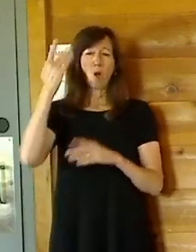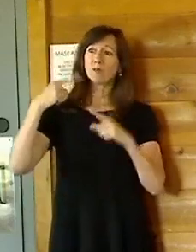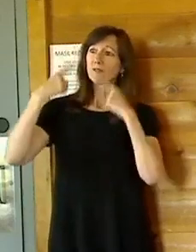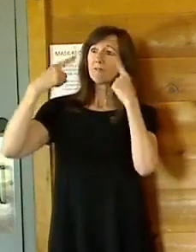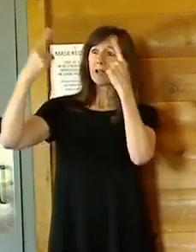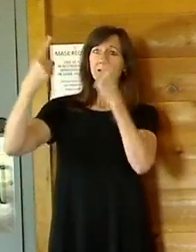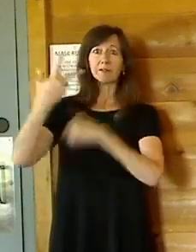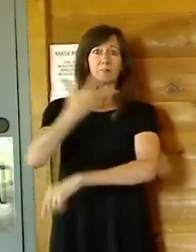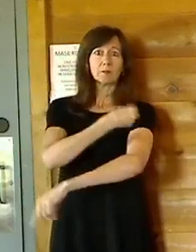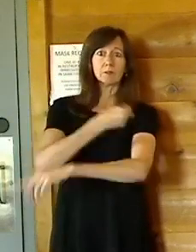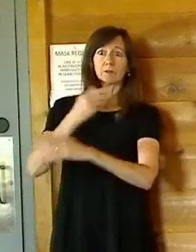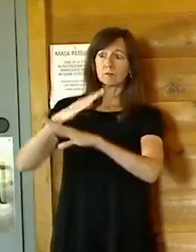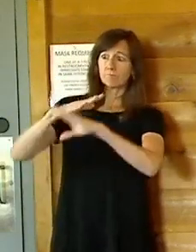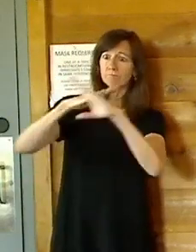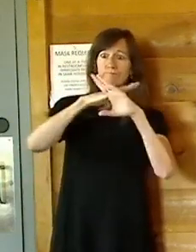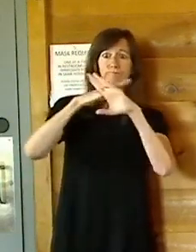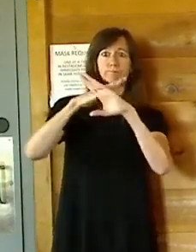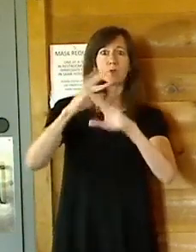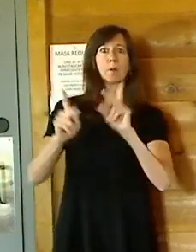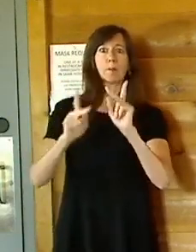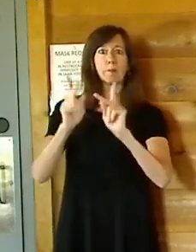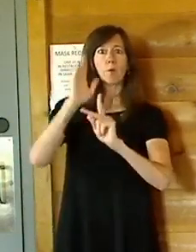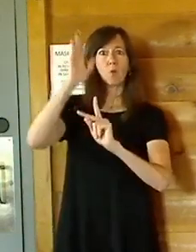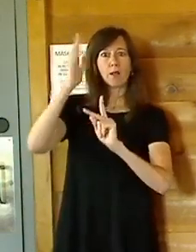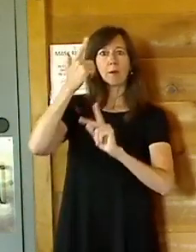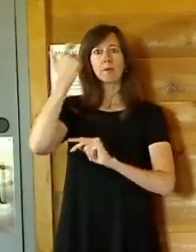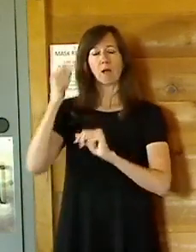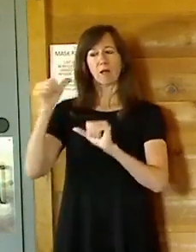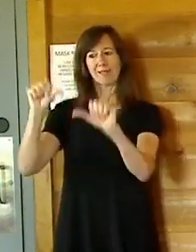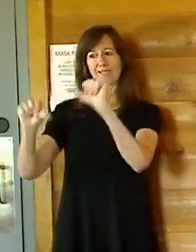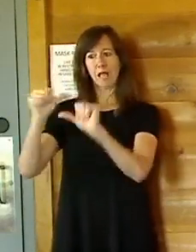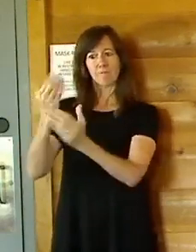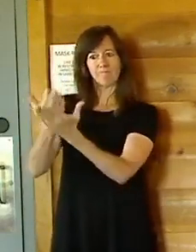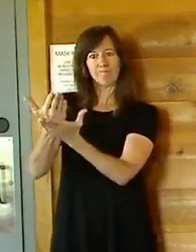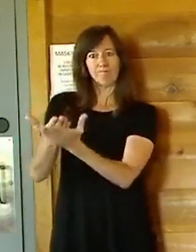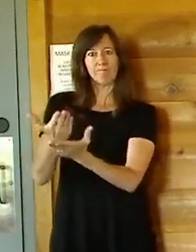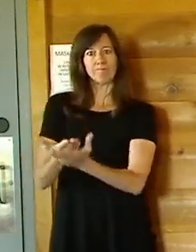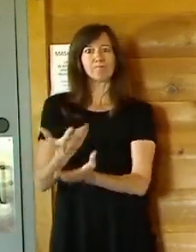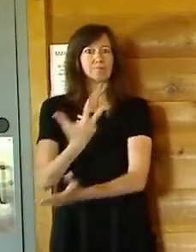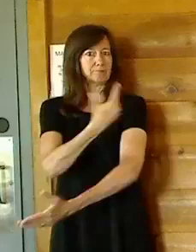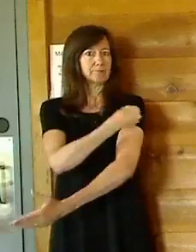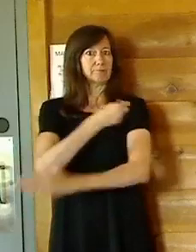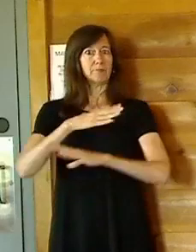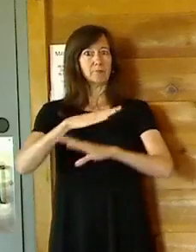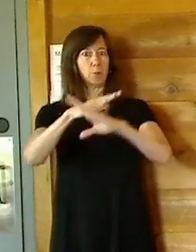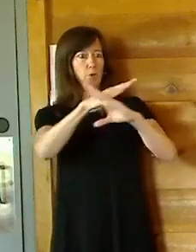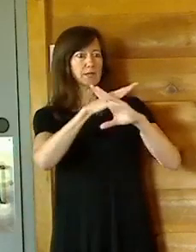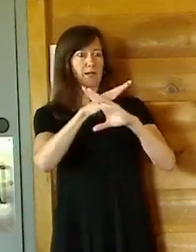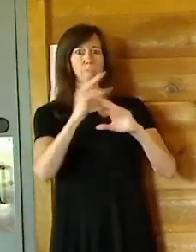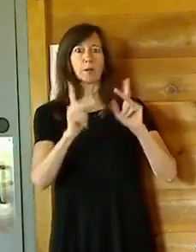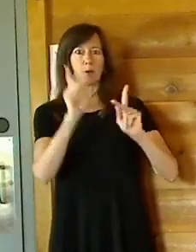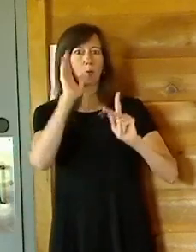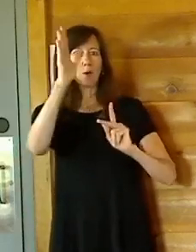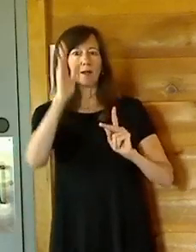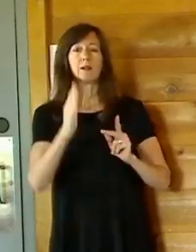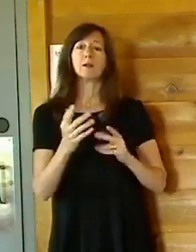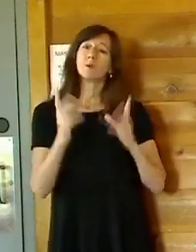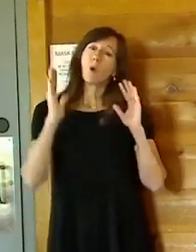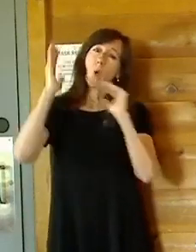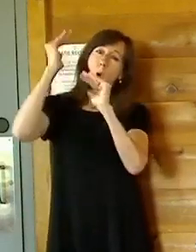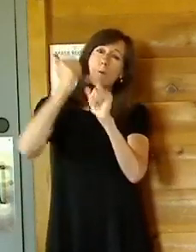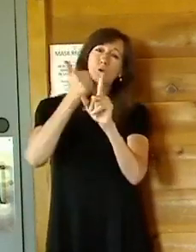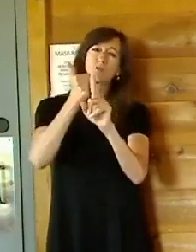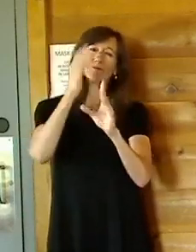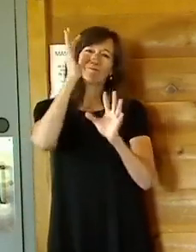understand science. The vaccines are effective. We hope you choose to be vaccinated. That is your choice. But as of today, 67